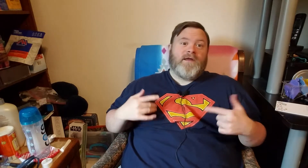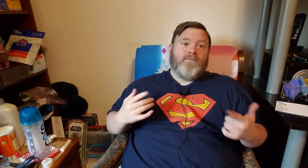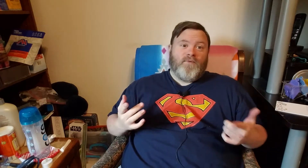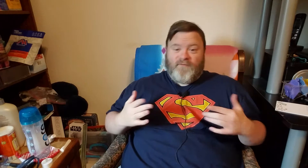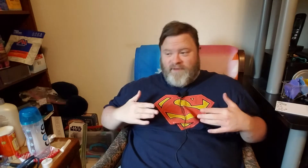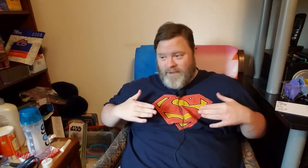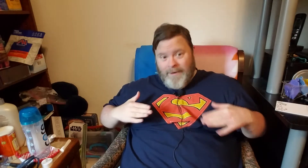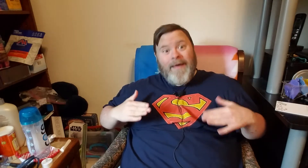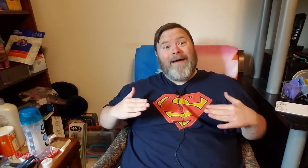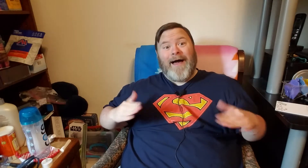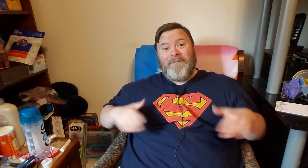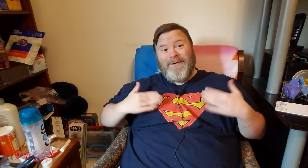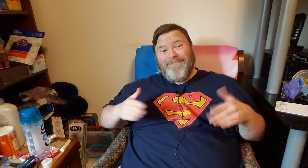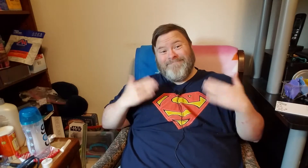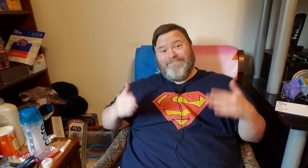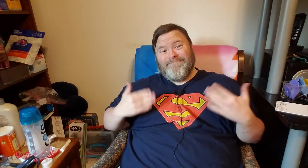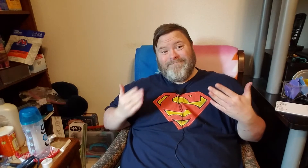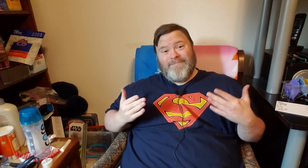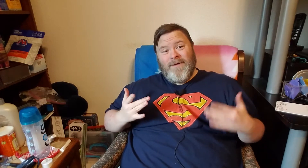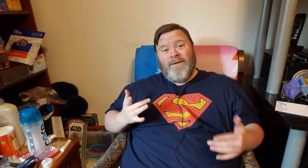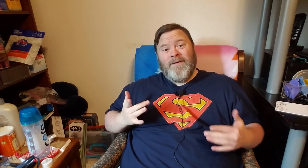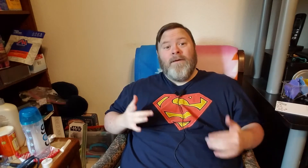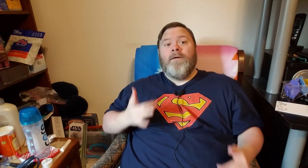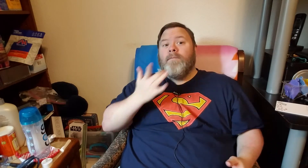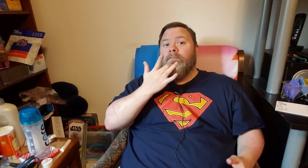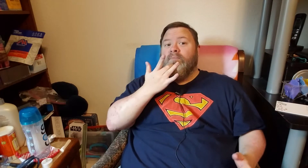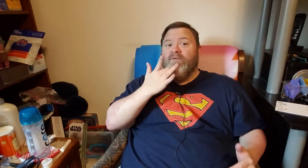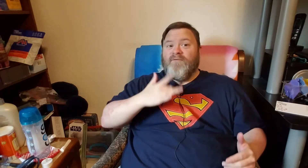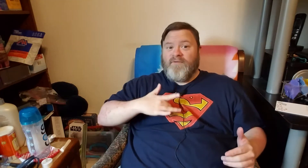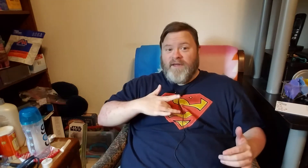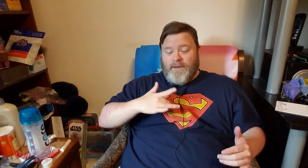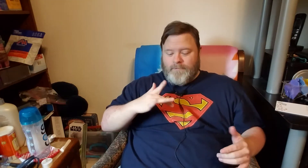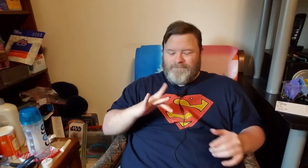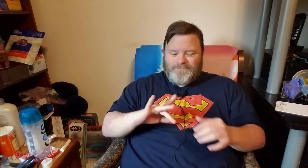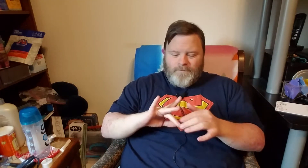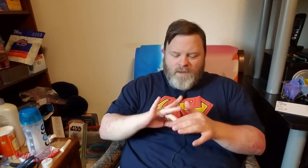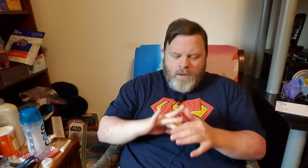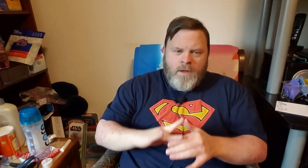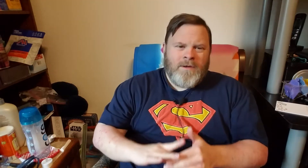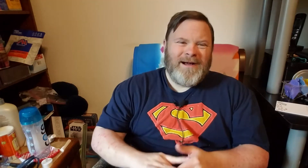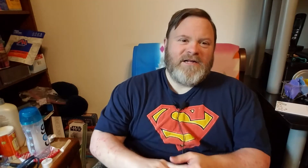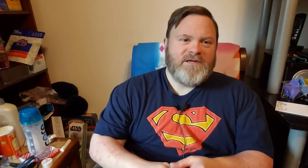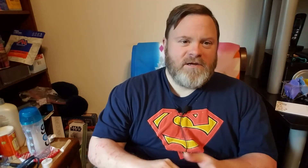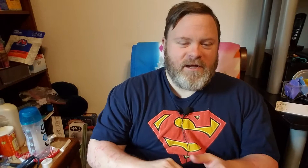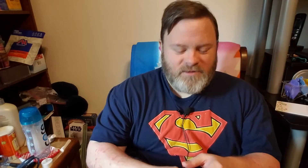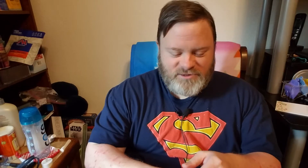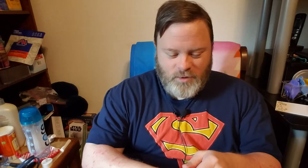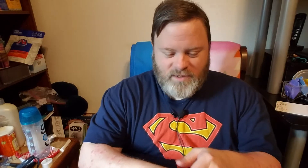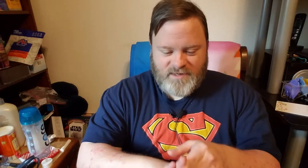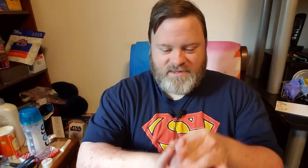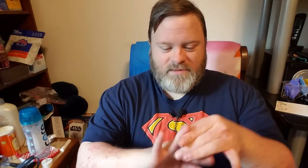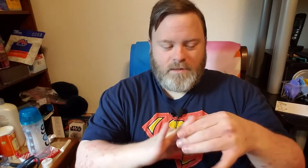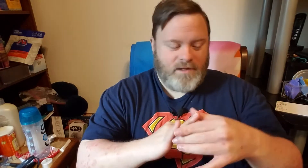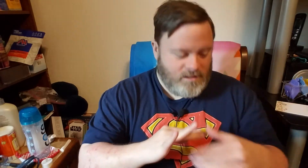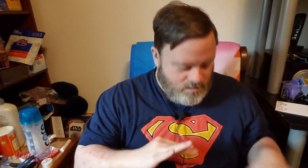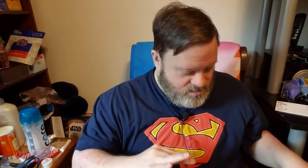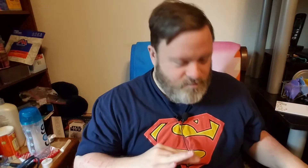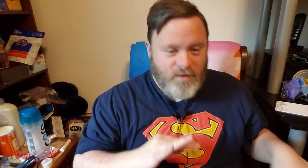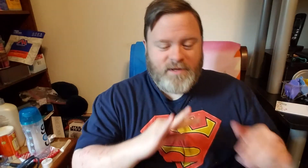birthday happy birthday as it was showing us in this book I